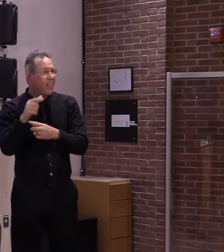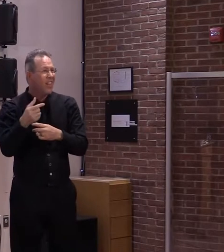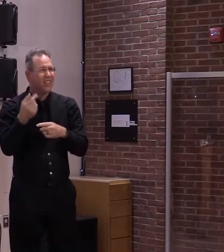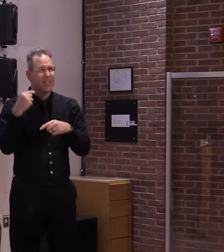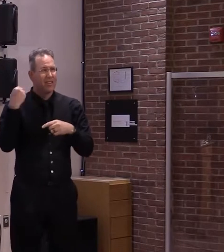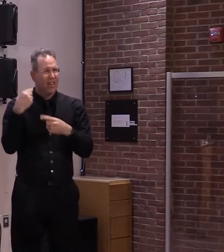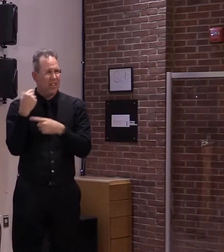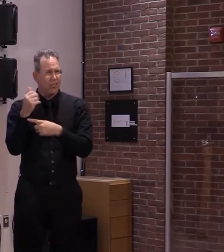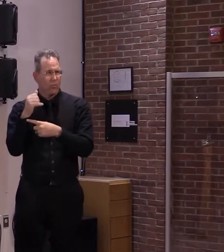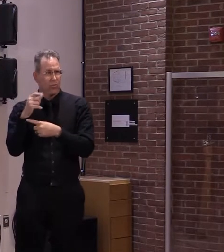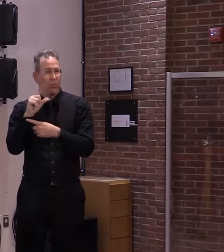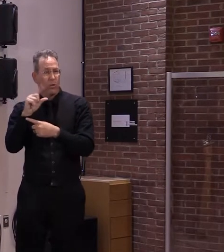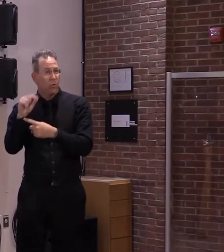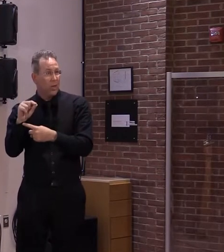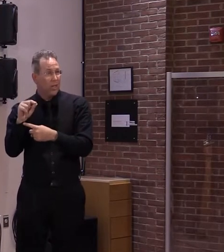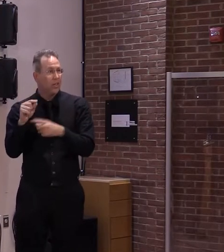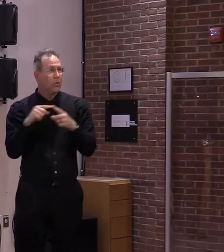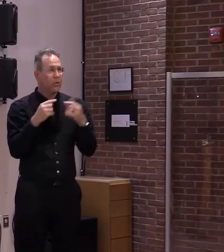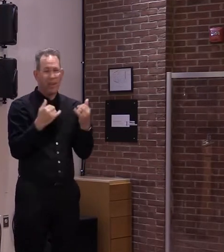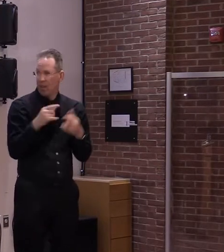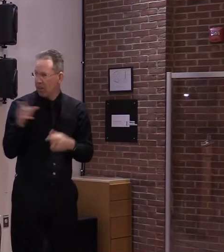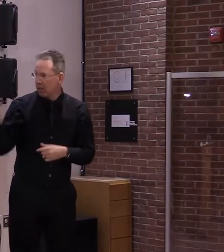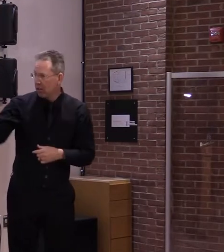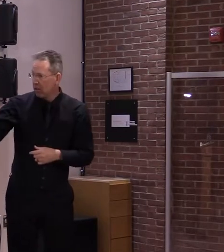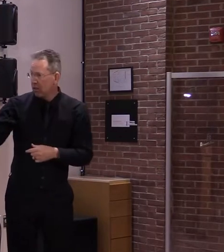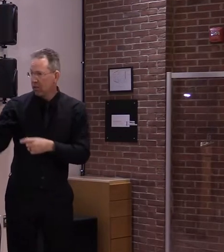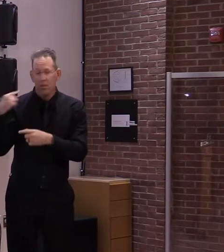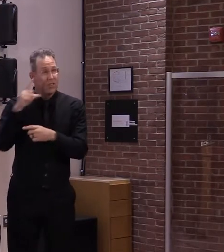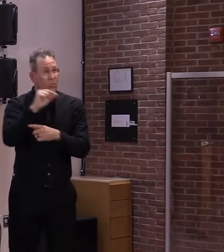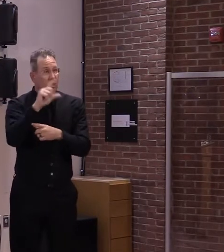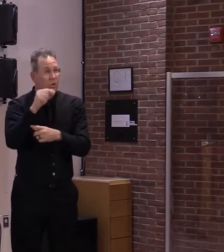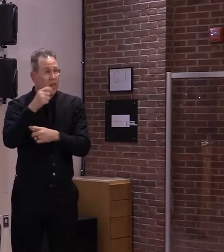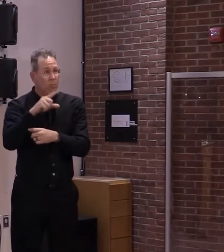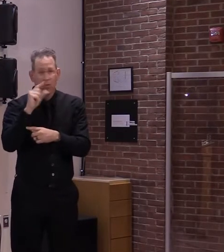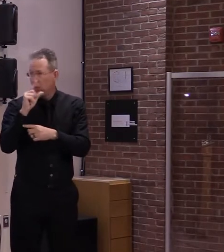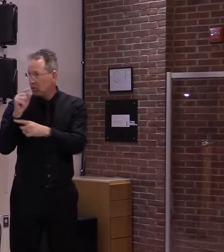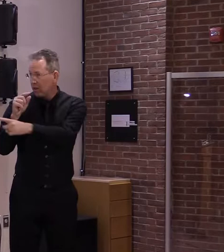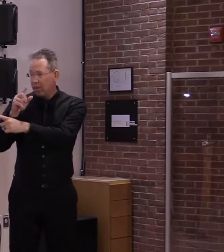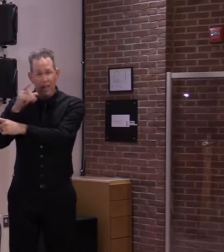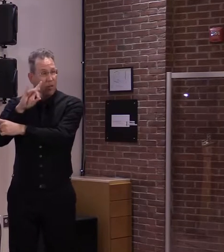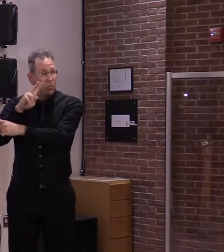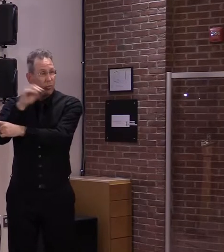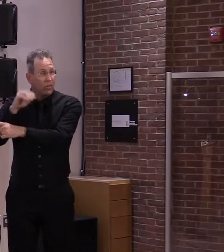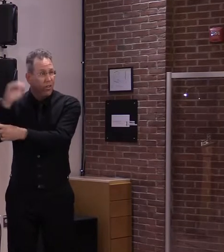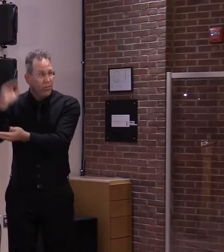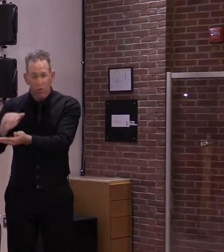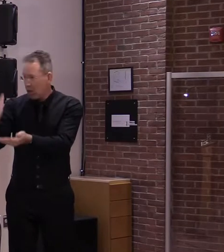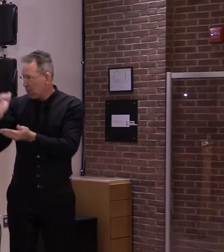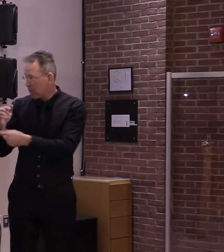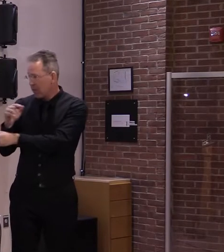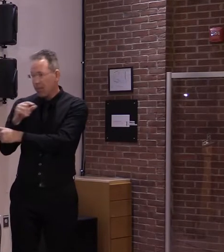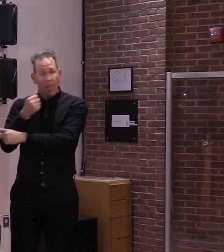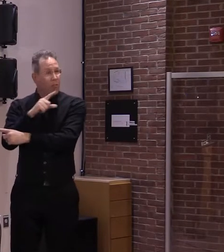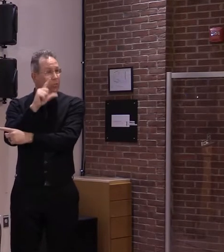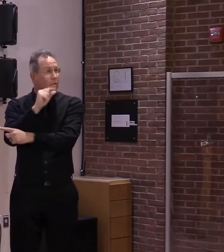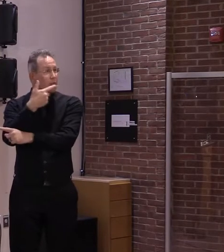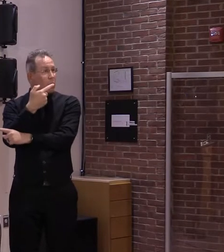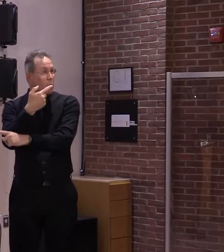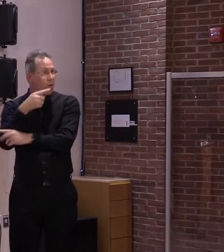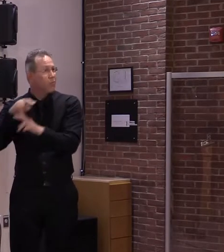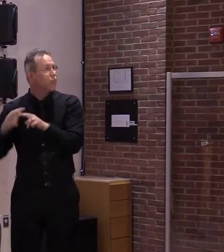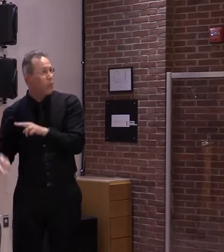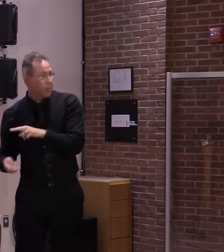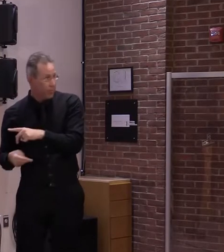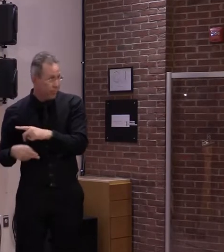that month. However, unlike last April, when we had to close schools close colleges and close businesses, we are